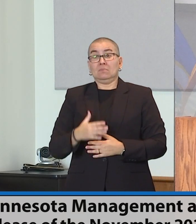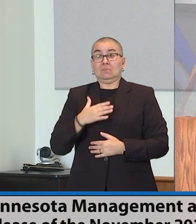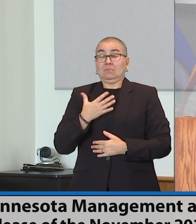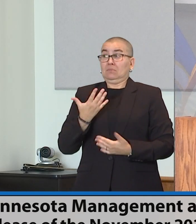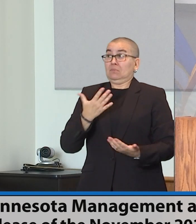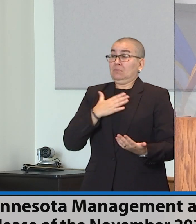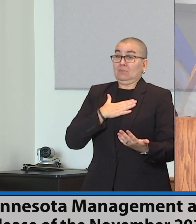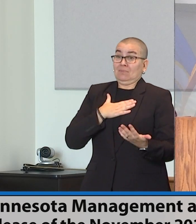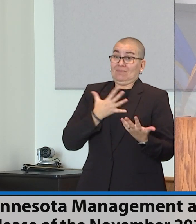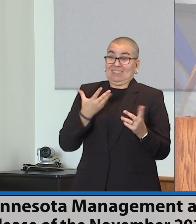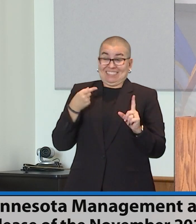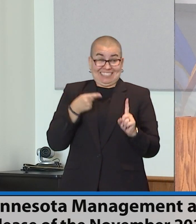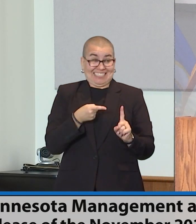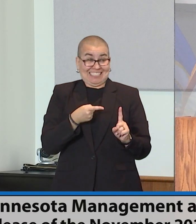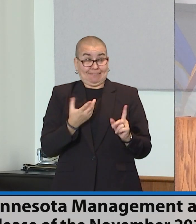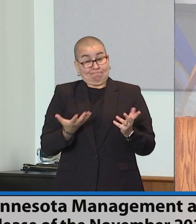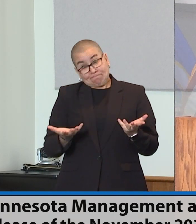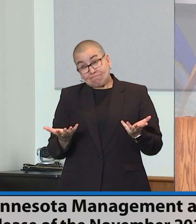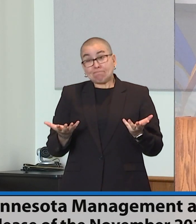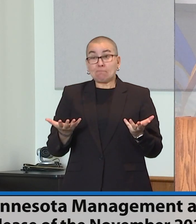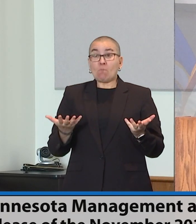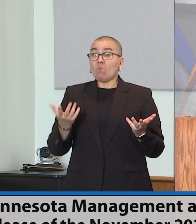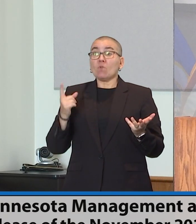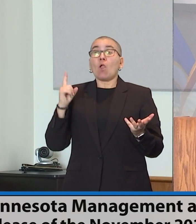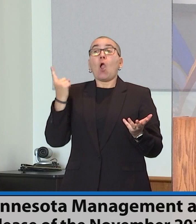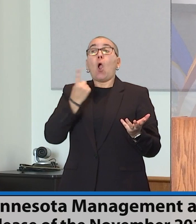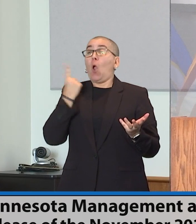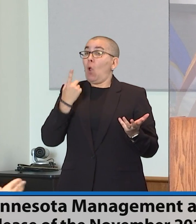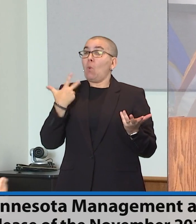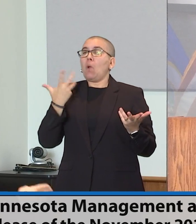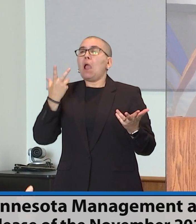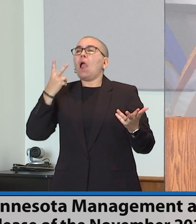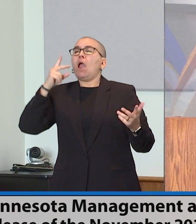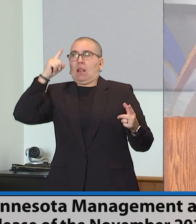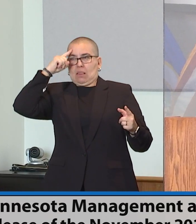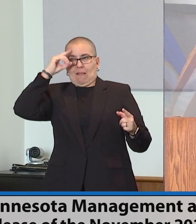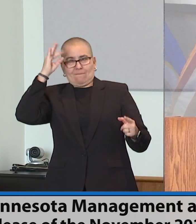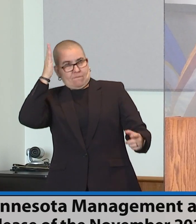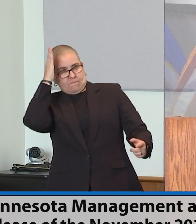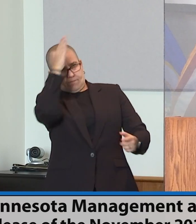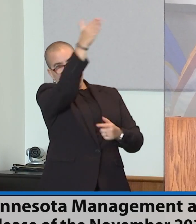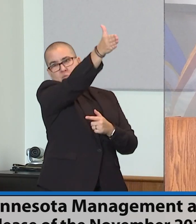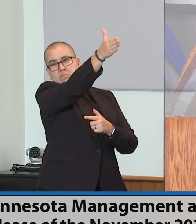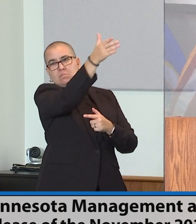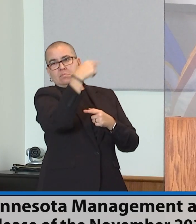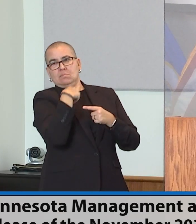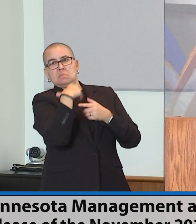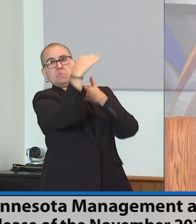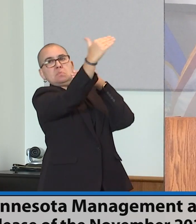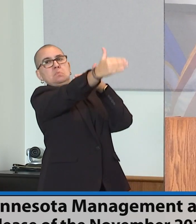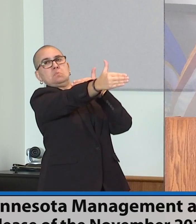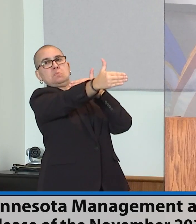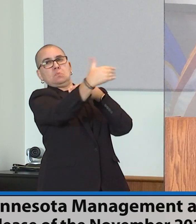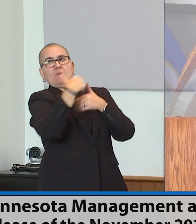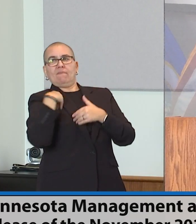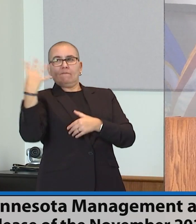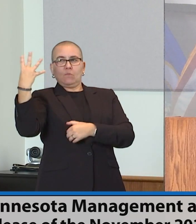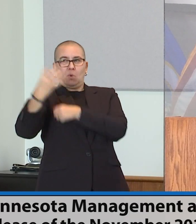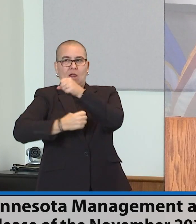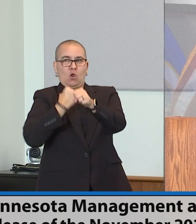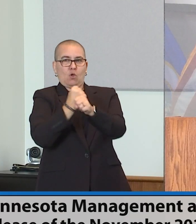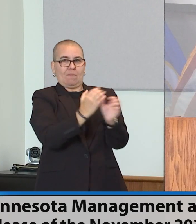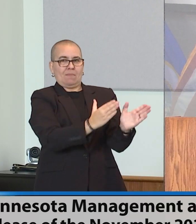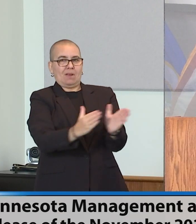obviously, you know, we always look long-term. That's why the state has a four-year planning horizon to make sure that we're not over committing